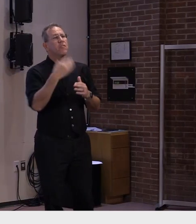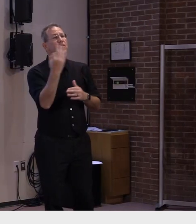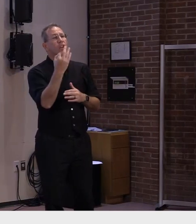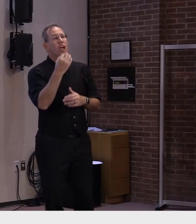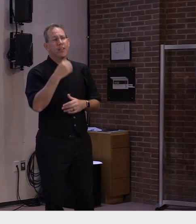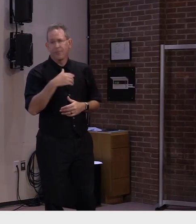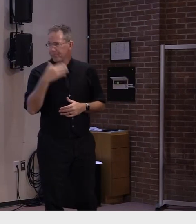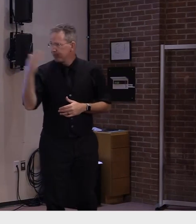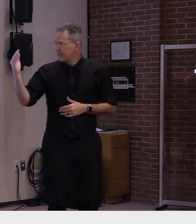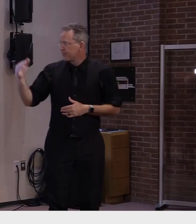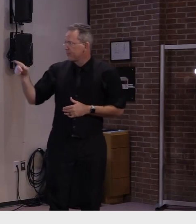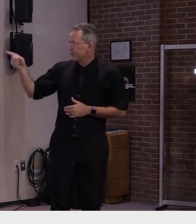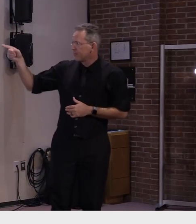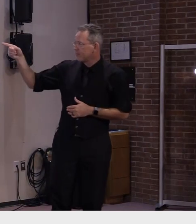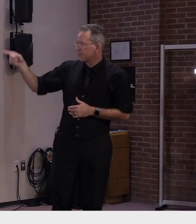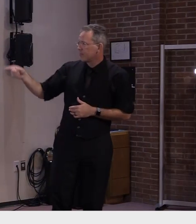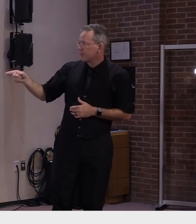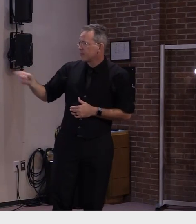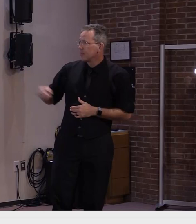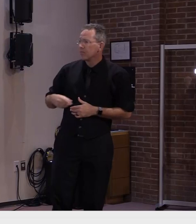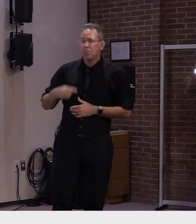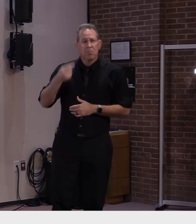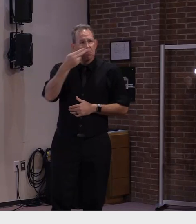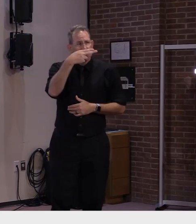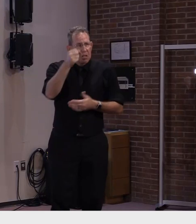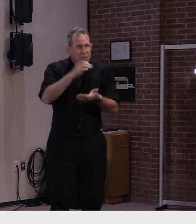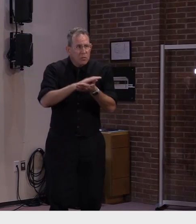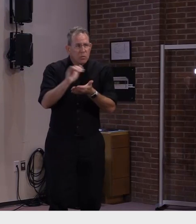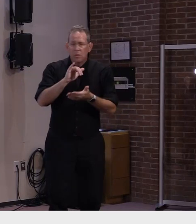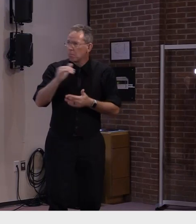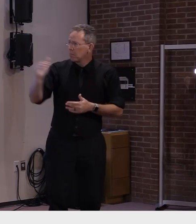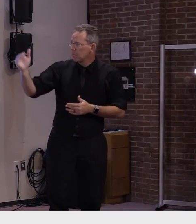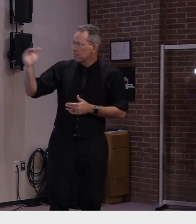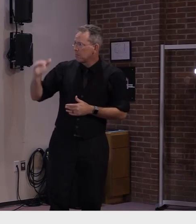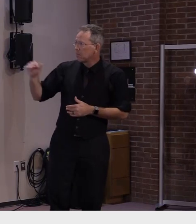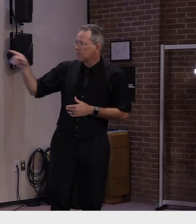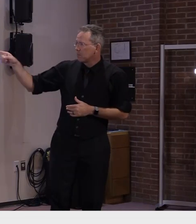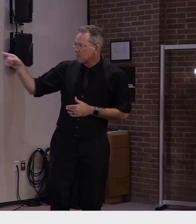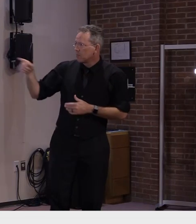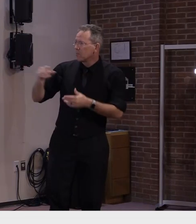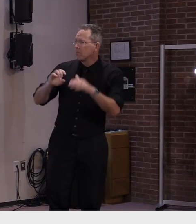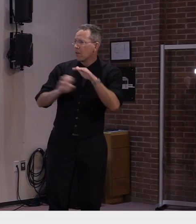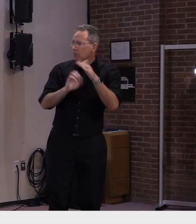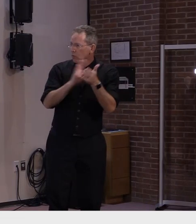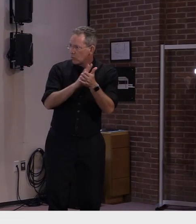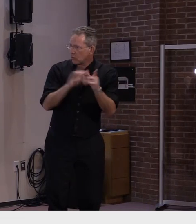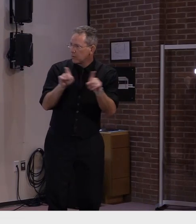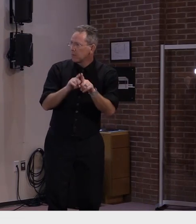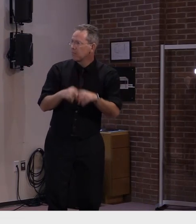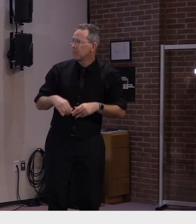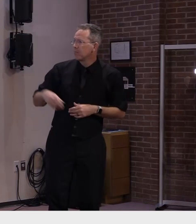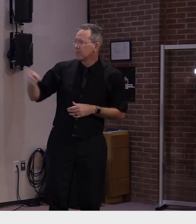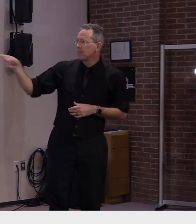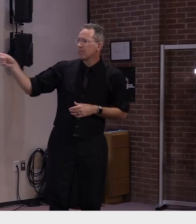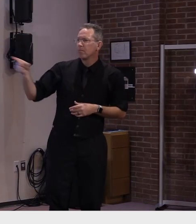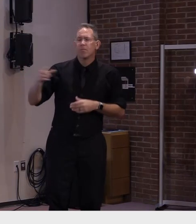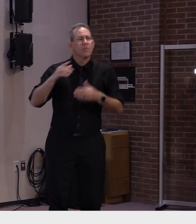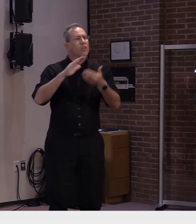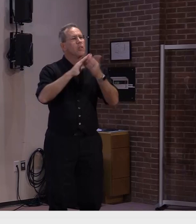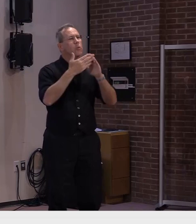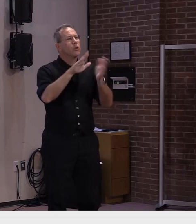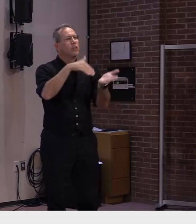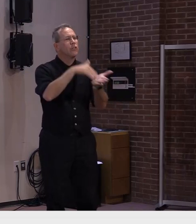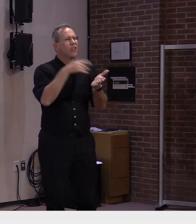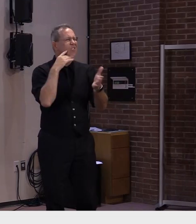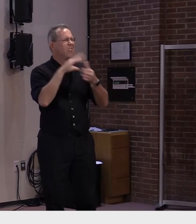the champlain champlain valley union high school in heinzburg morristown elementary school in morristown the